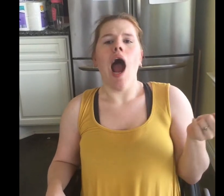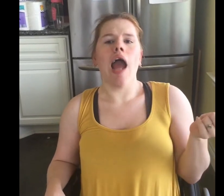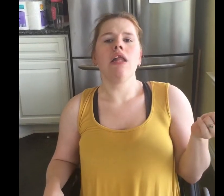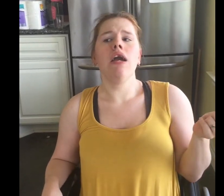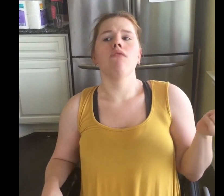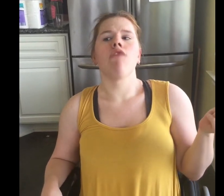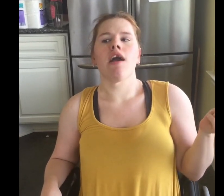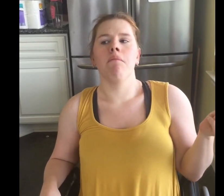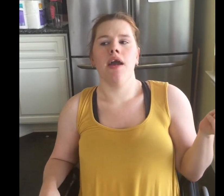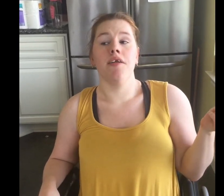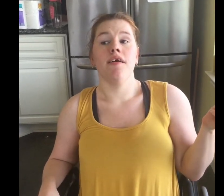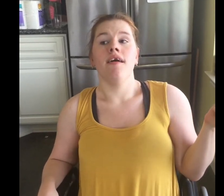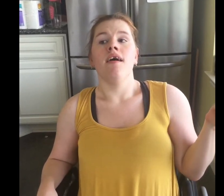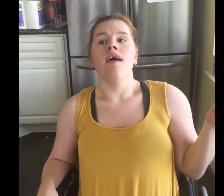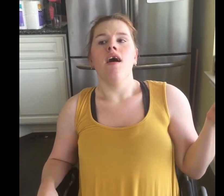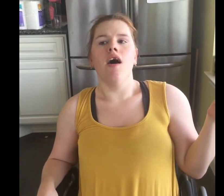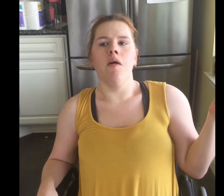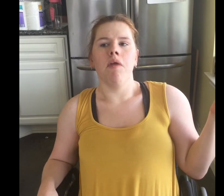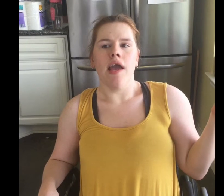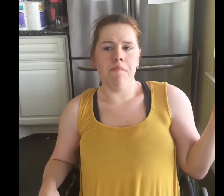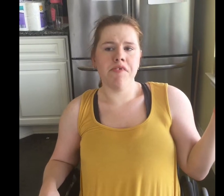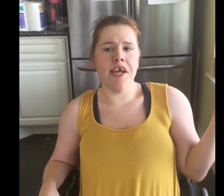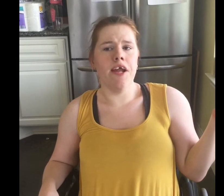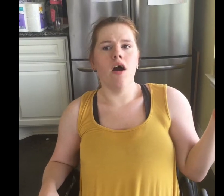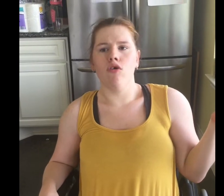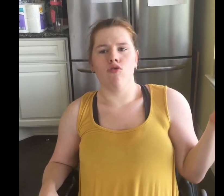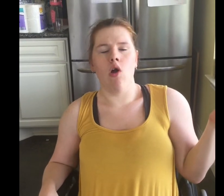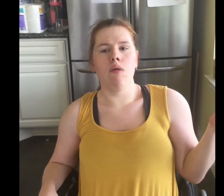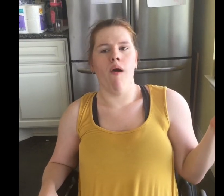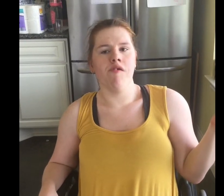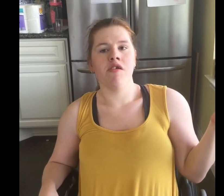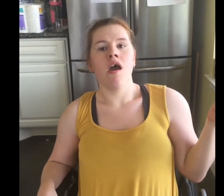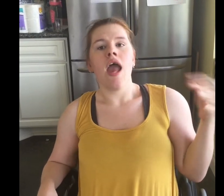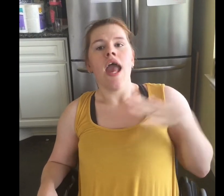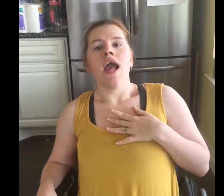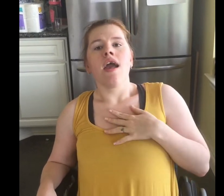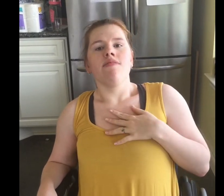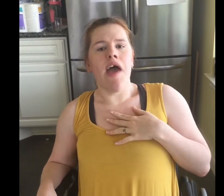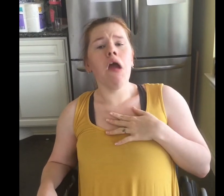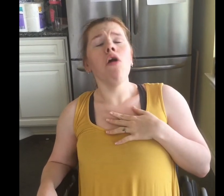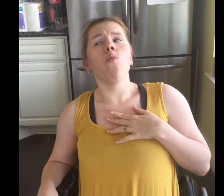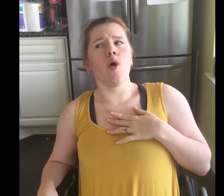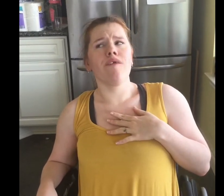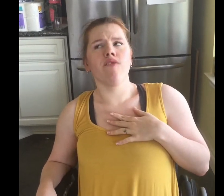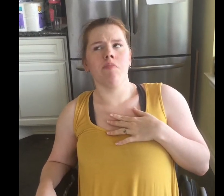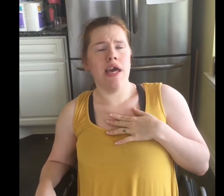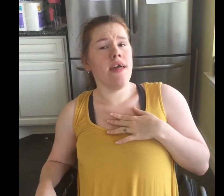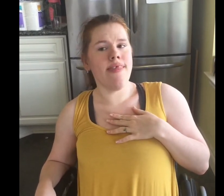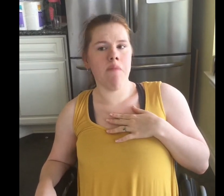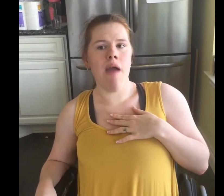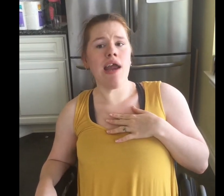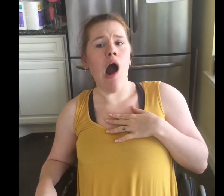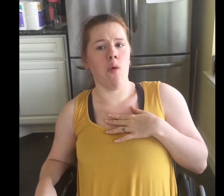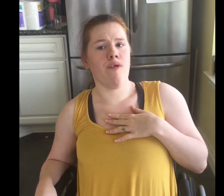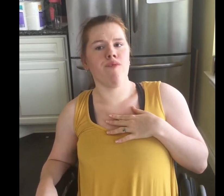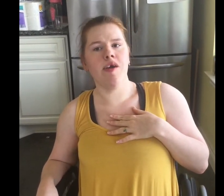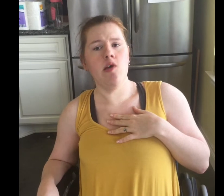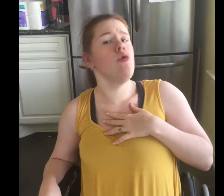highly recommend hemp seed granola bars. They work for me. They may not work for you